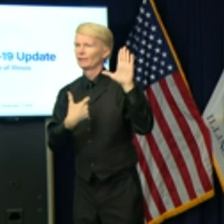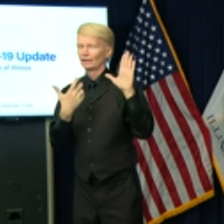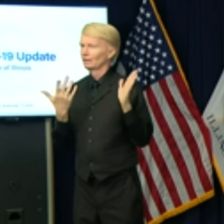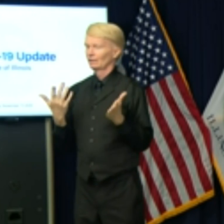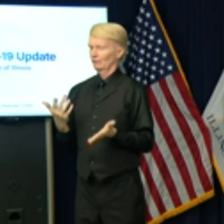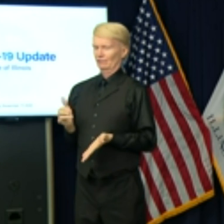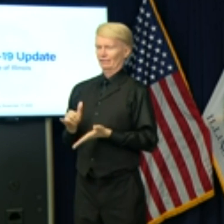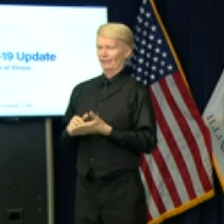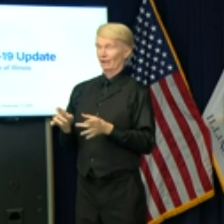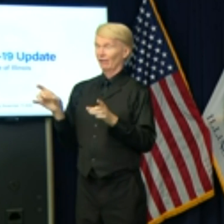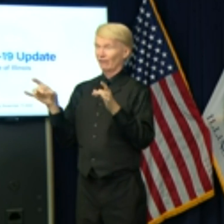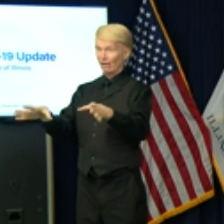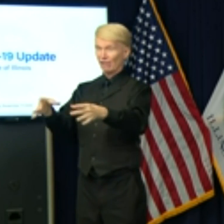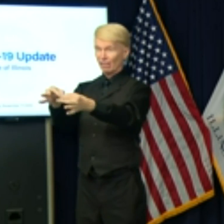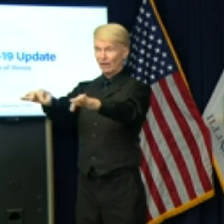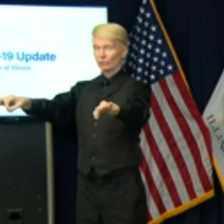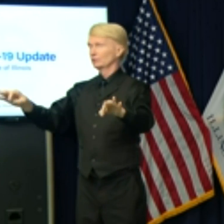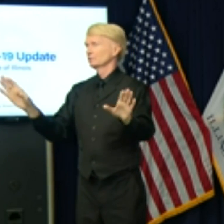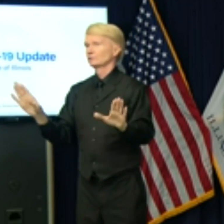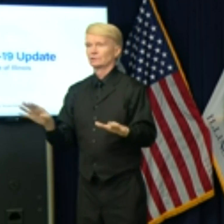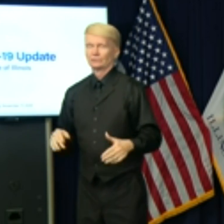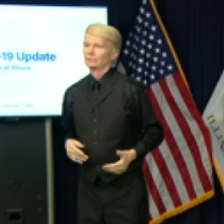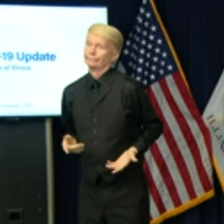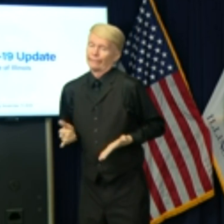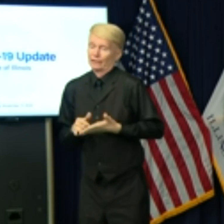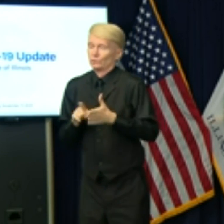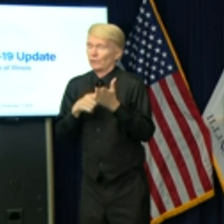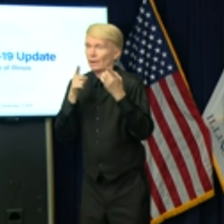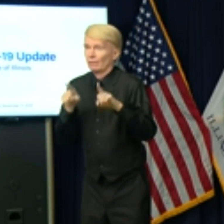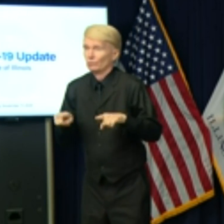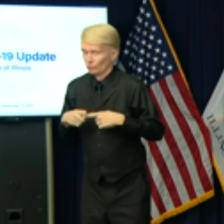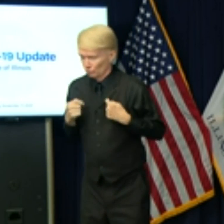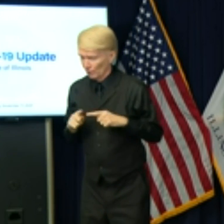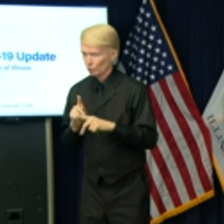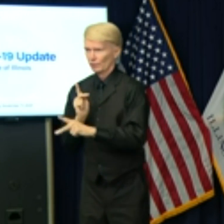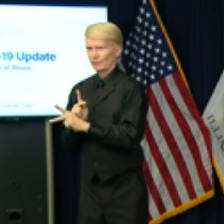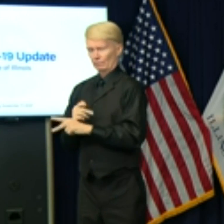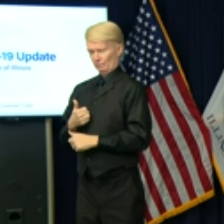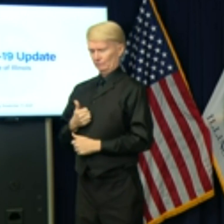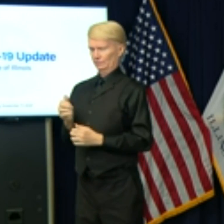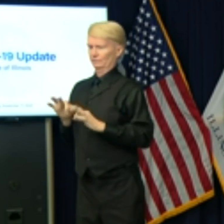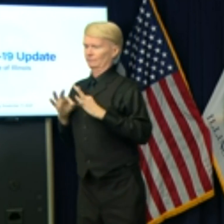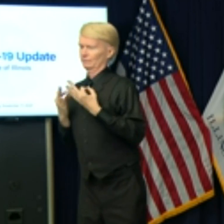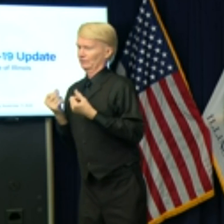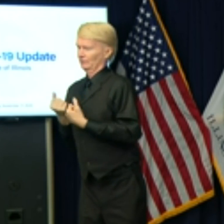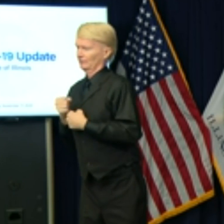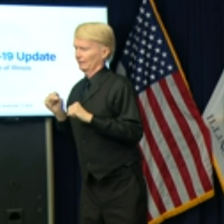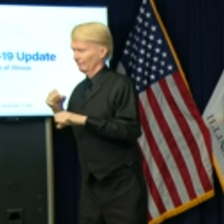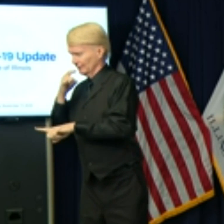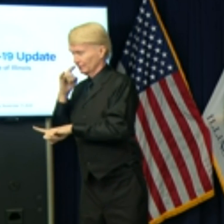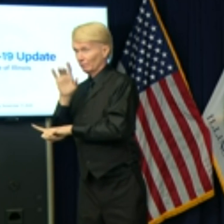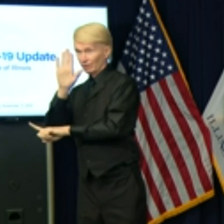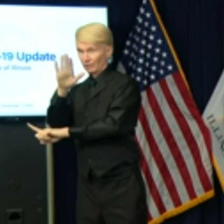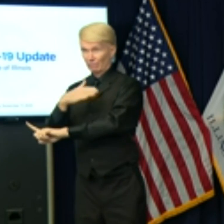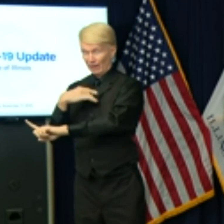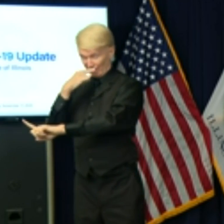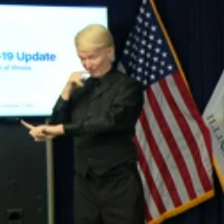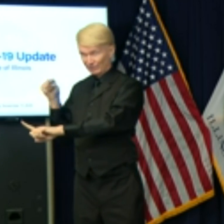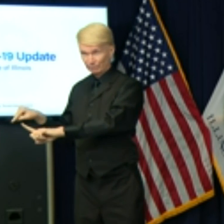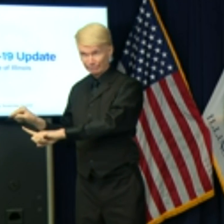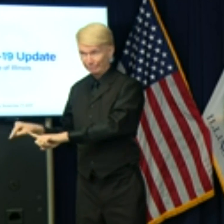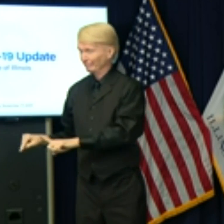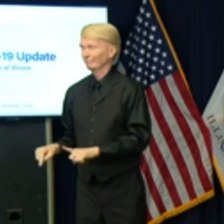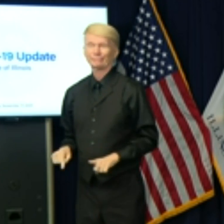people safe. But my kids, my kids are off limits. Among elected